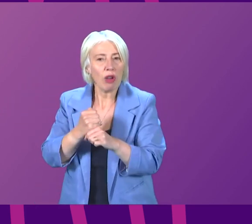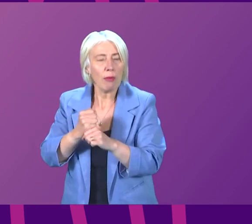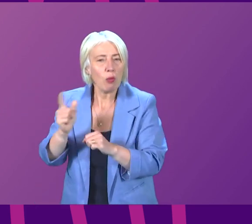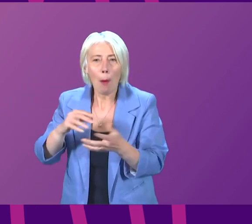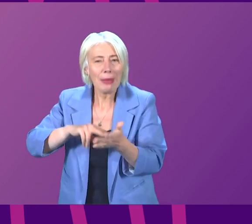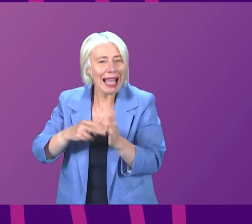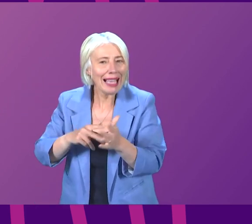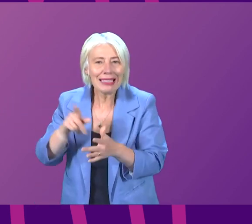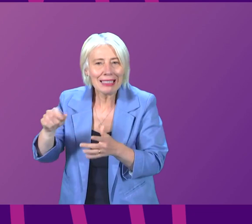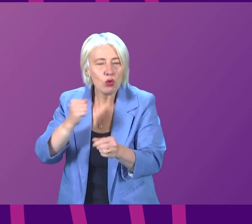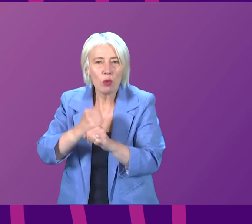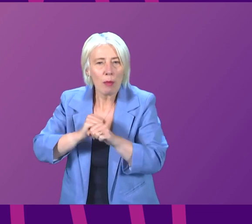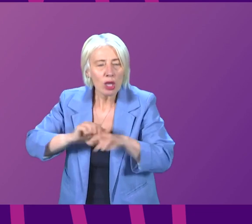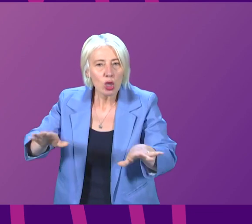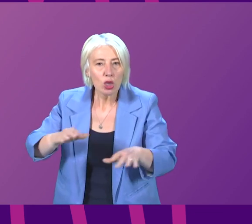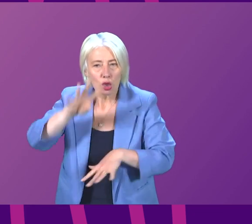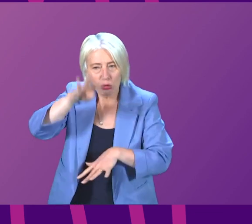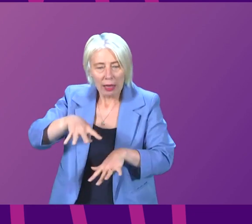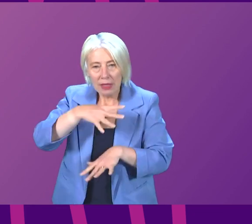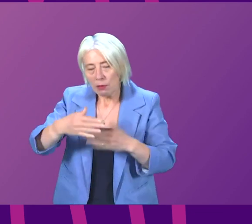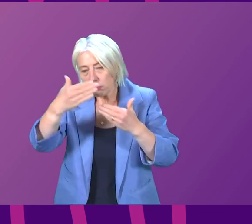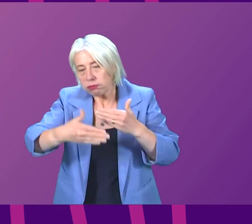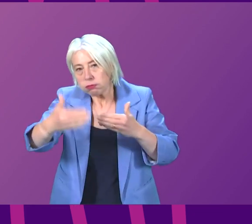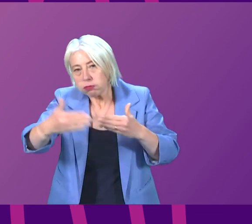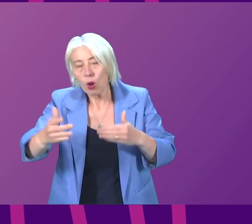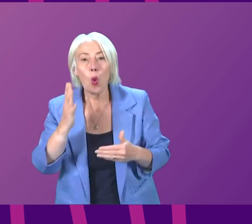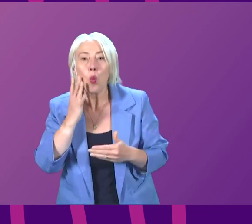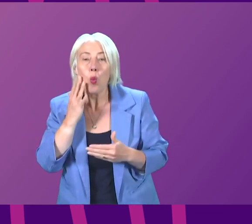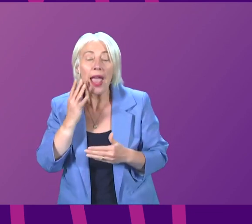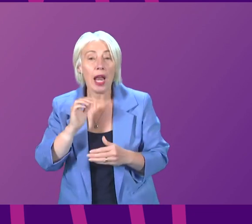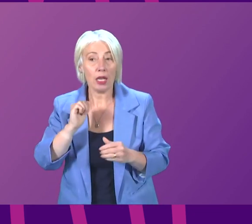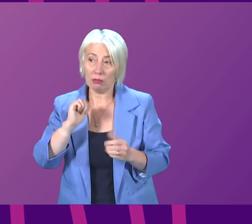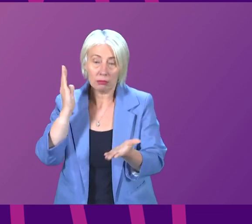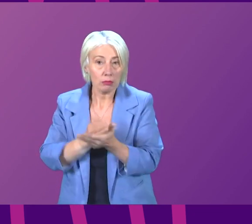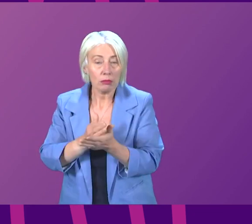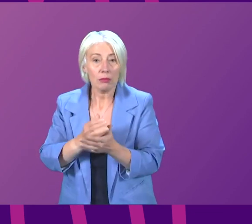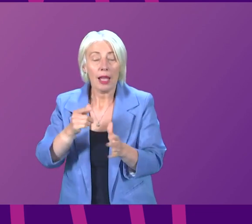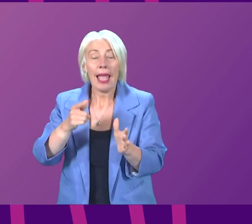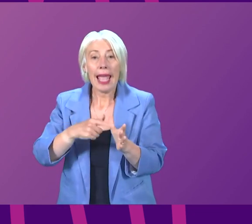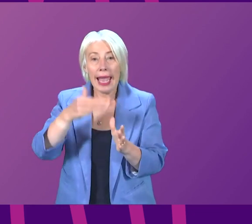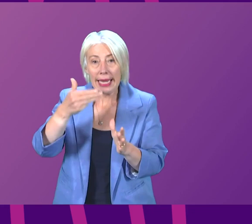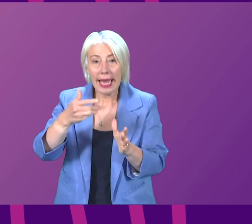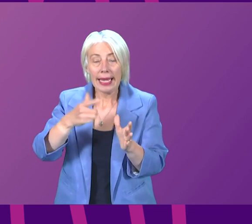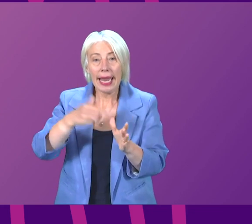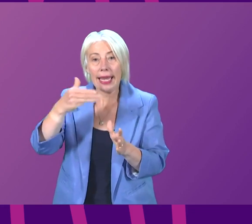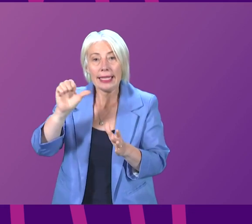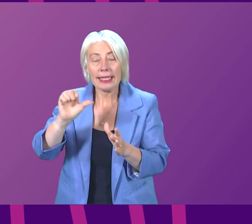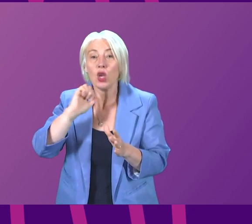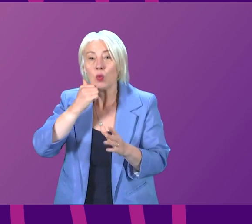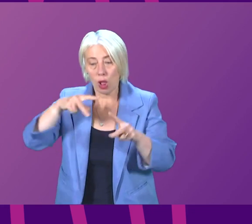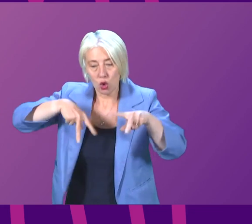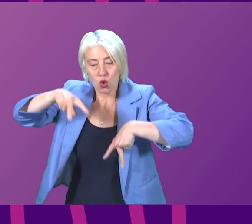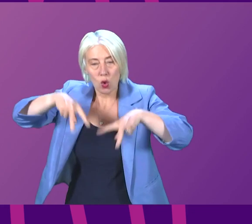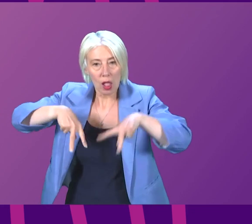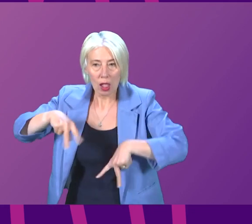publish a timetable setting out when the duelling of the A9 and the A96 will be delivered First